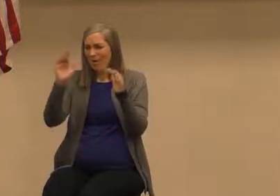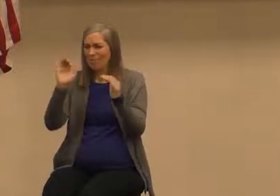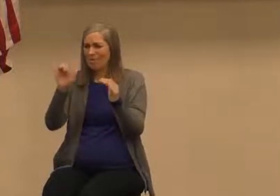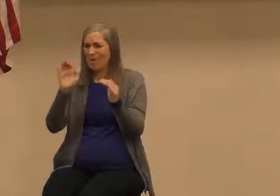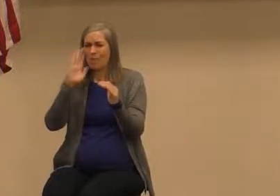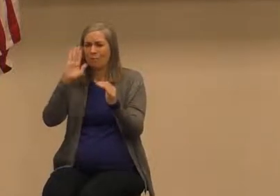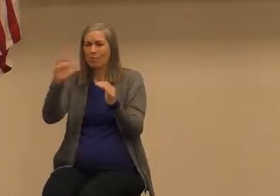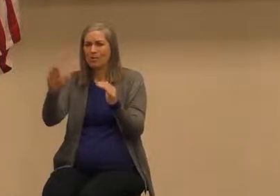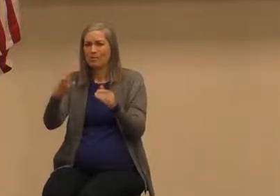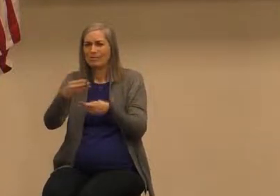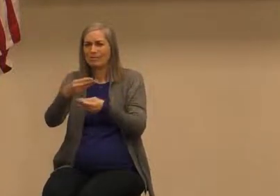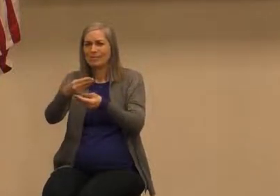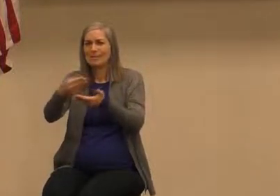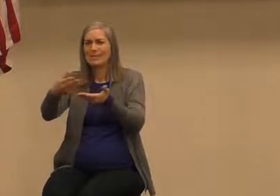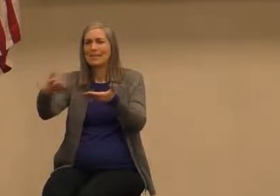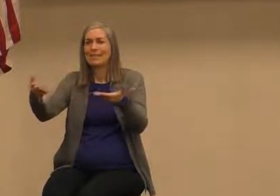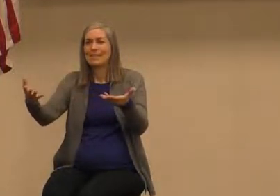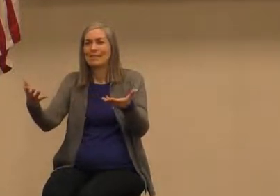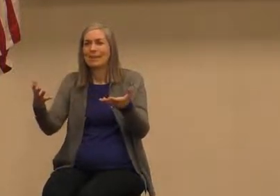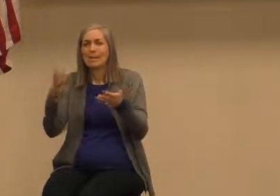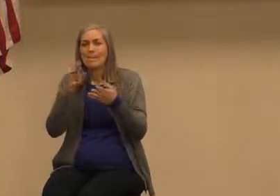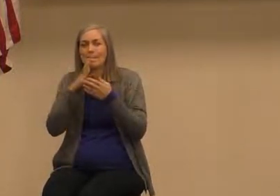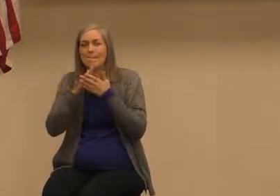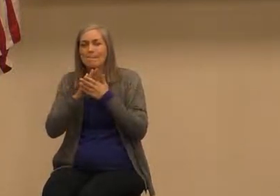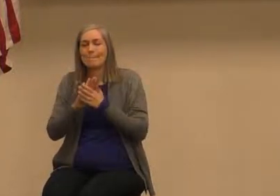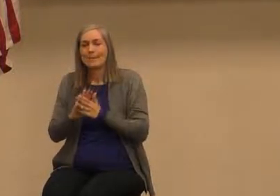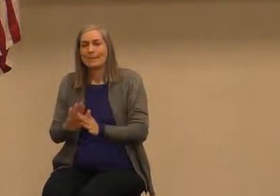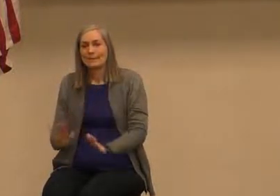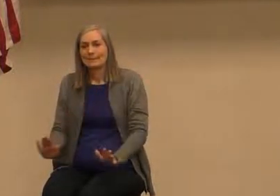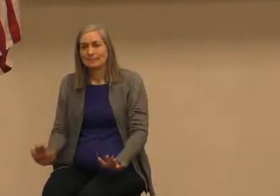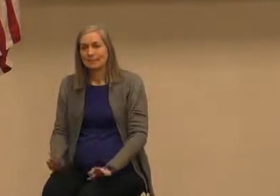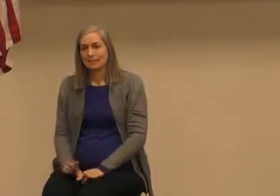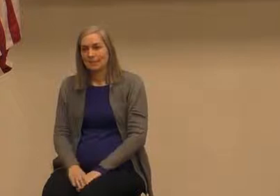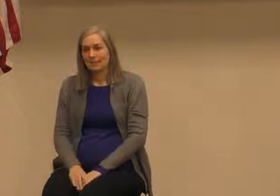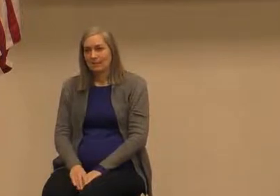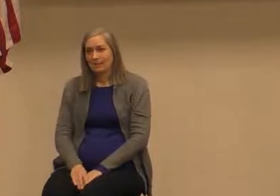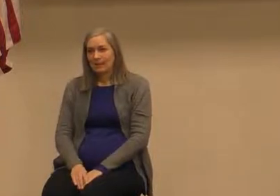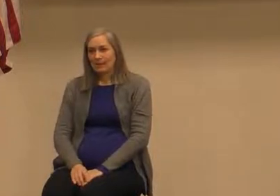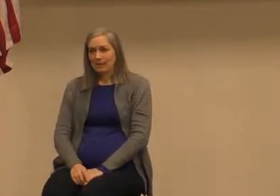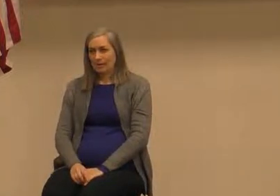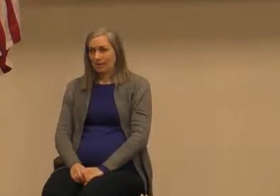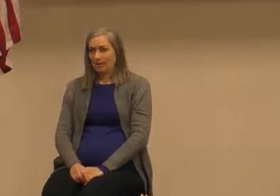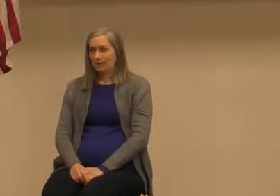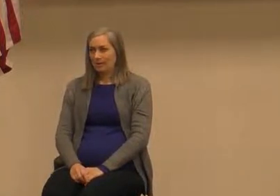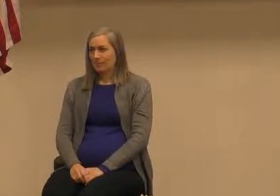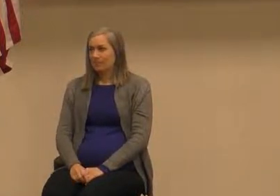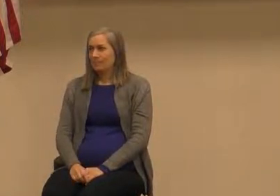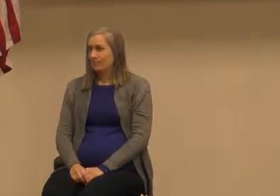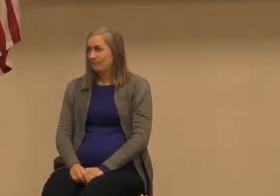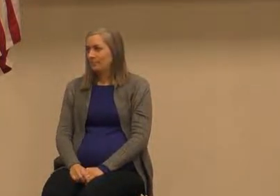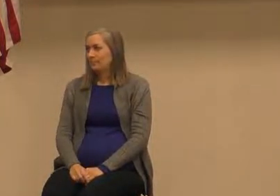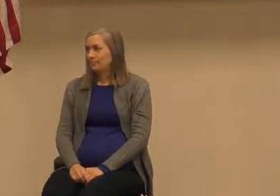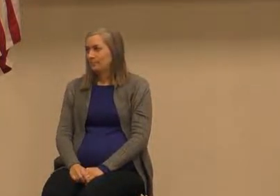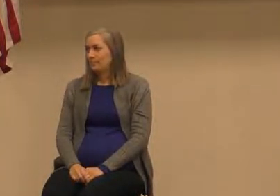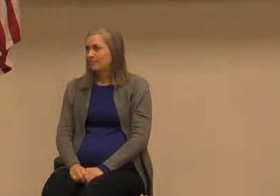peace his's he he he he he he